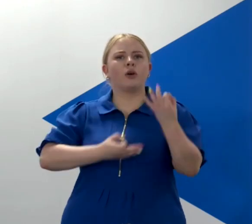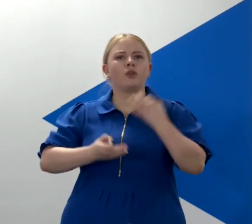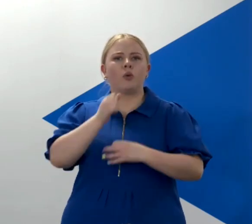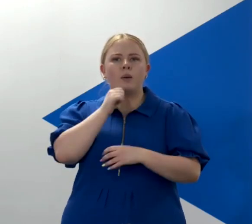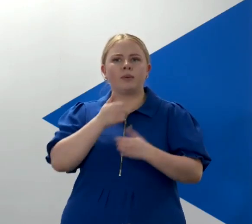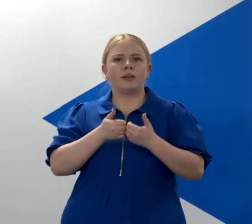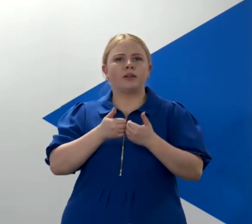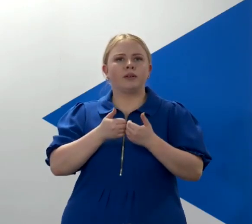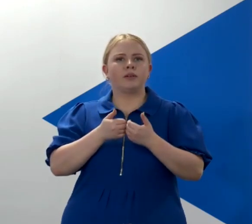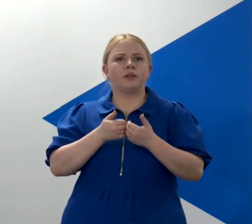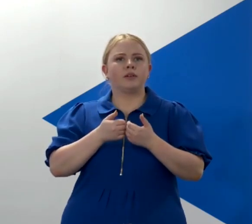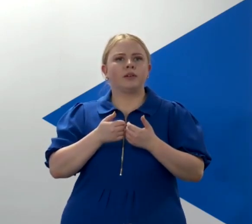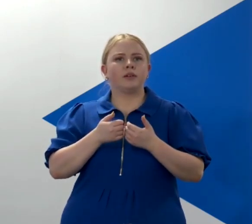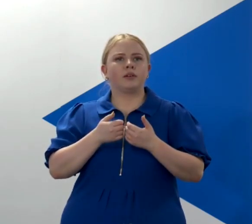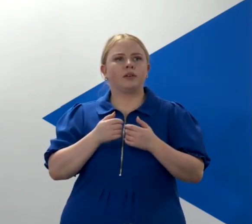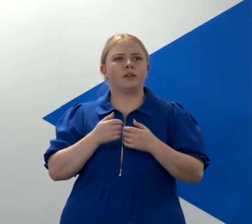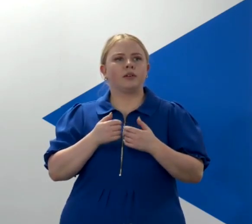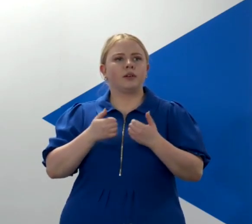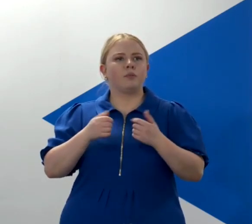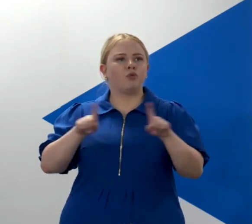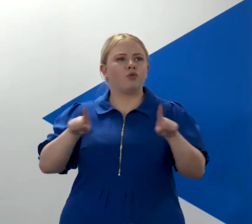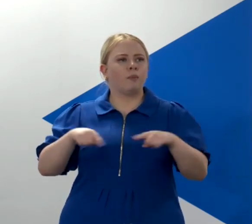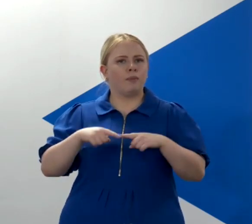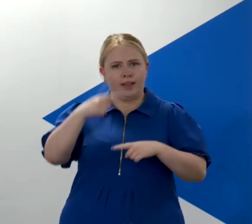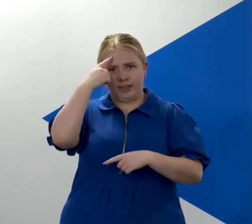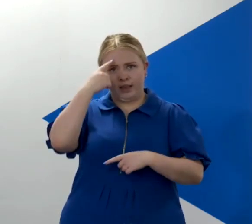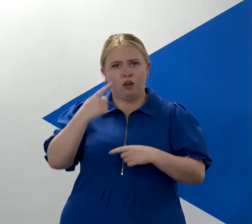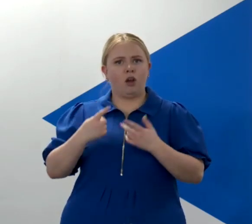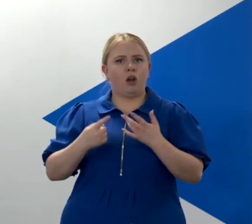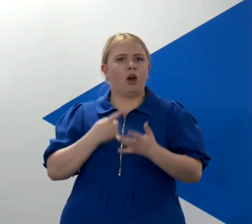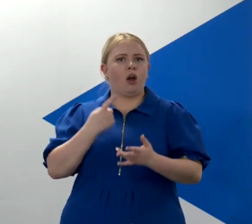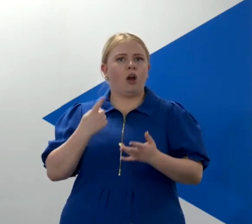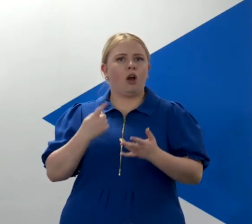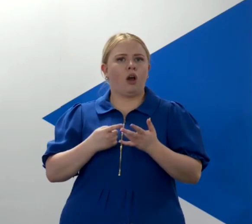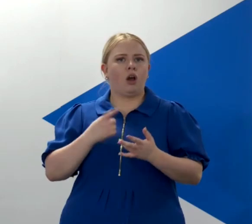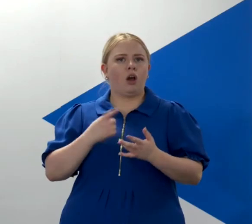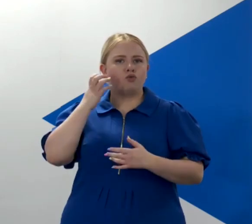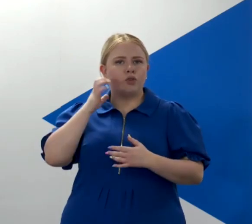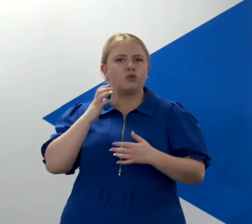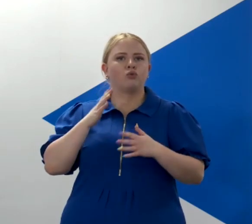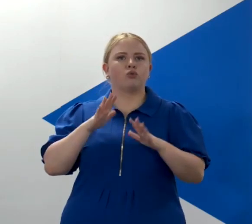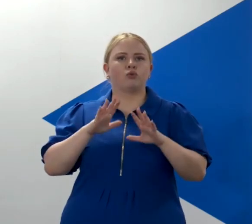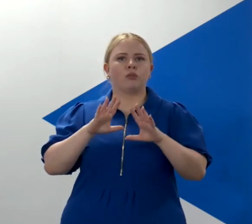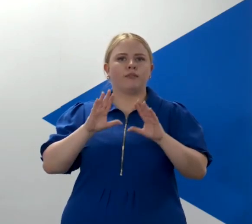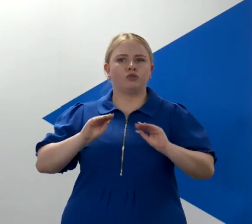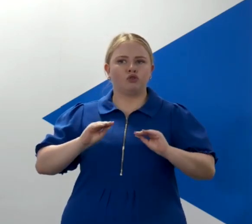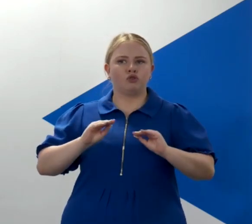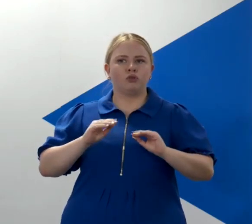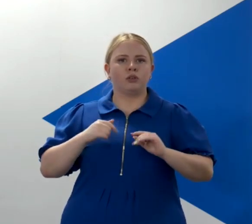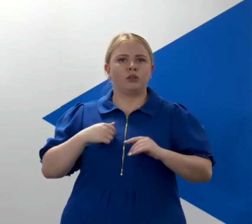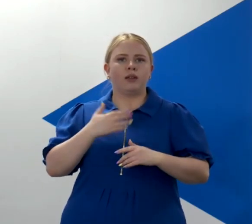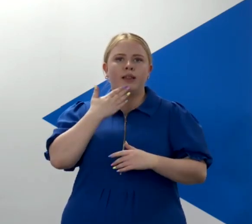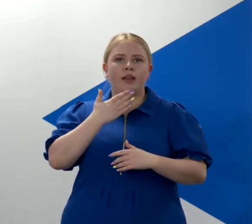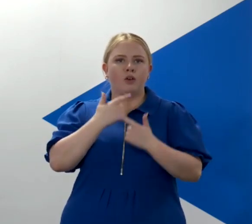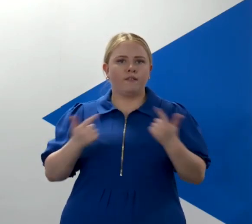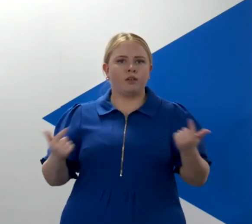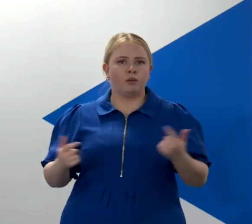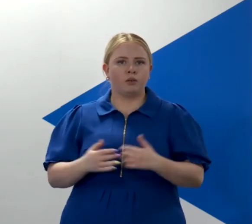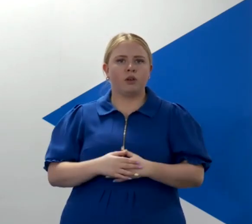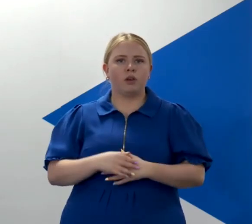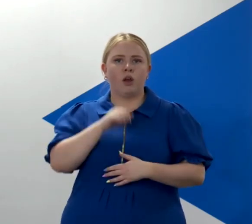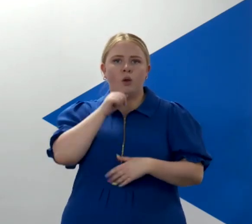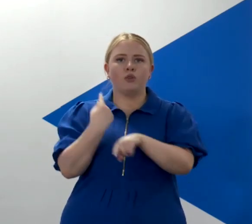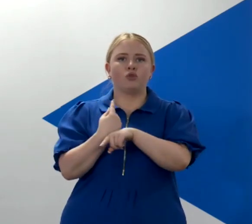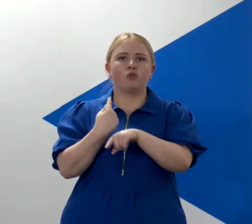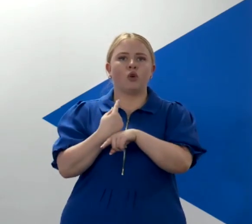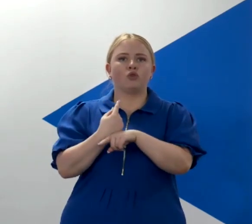huddle, think that's our broadcasters and radio, and I think we're going to do a separate print huddle. So thank you very much for coming across. I will